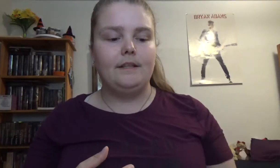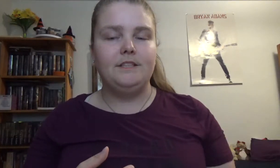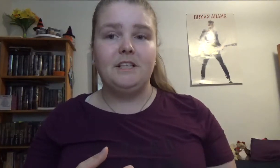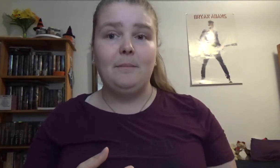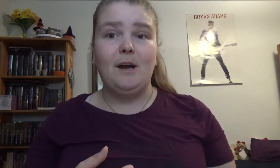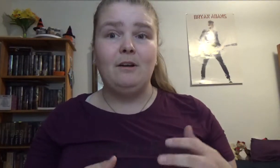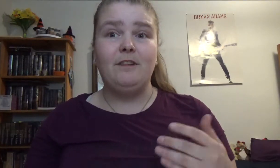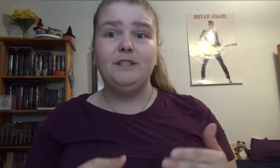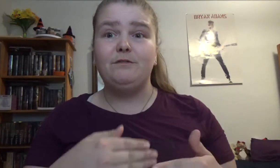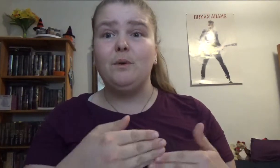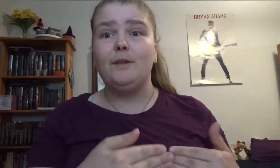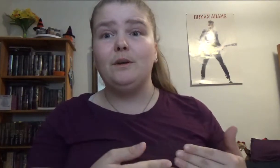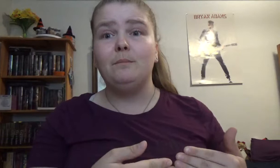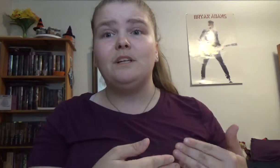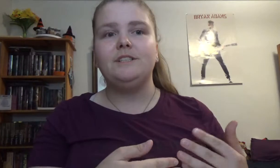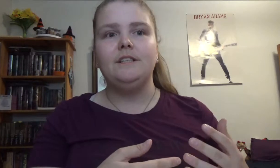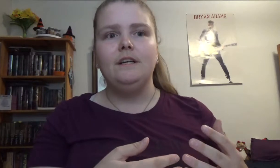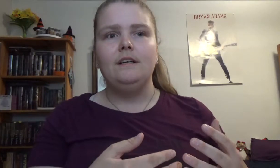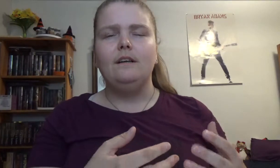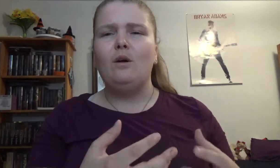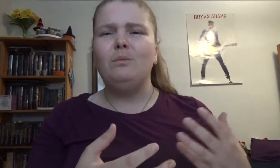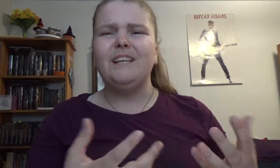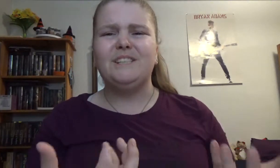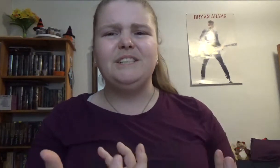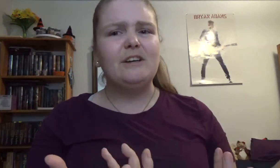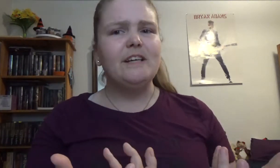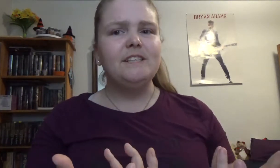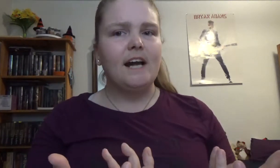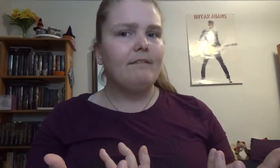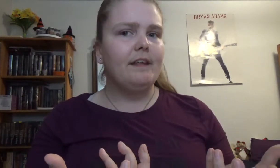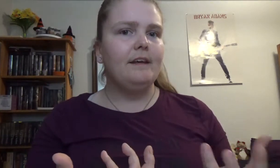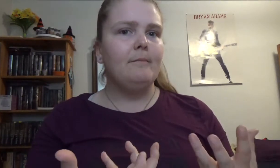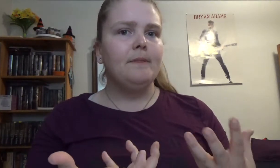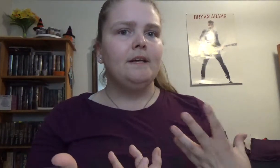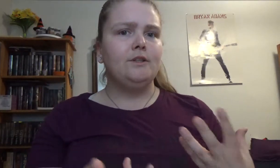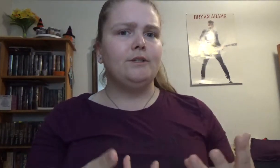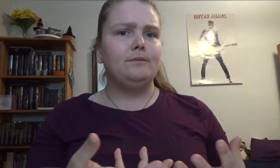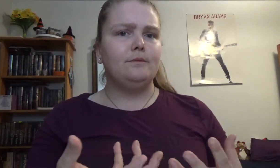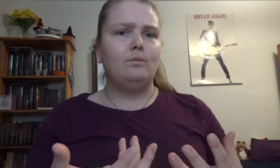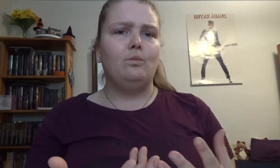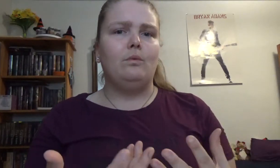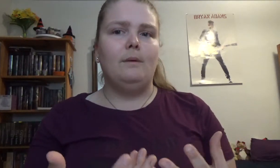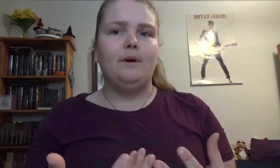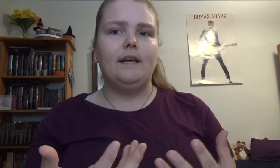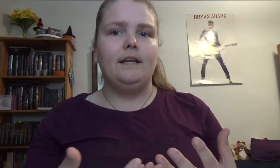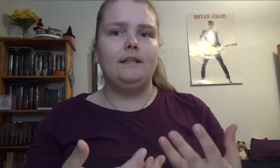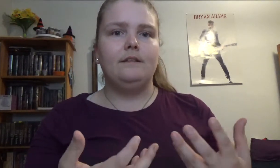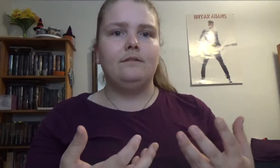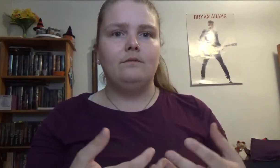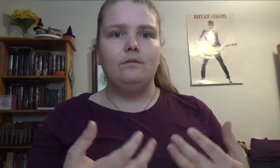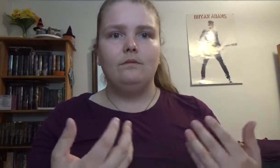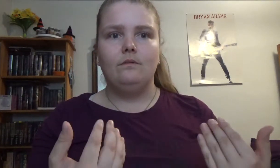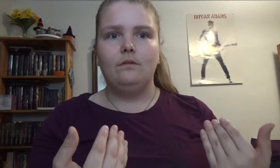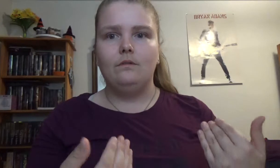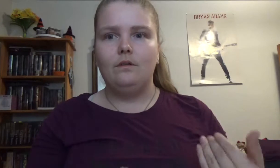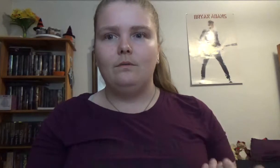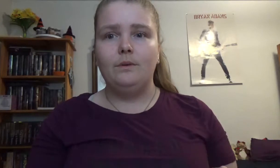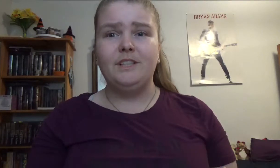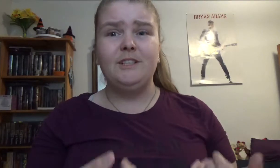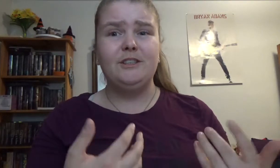this is coming out of there's a few other books almost like a series kind of thing so it's a book in with a series